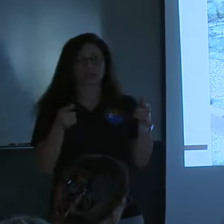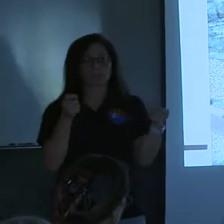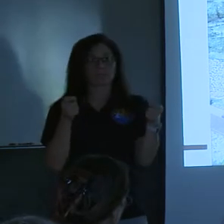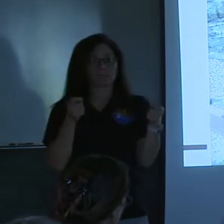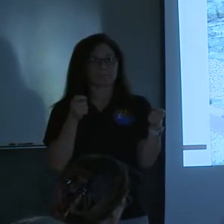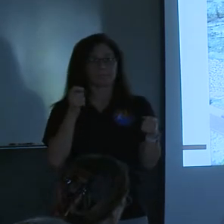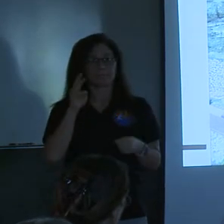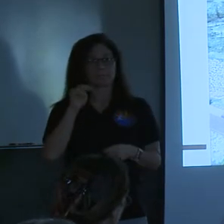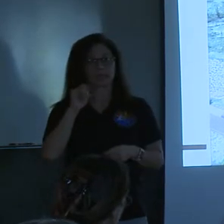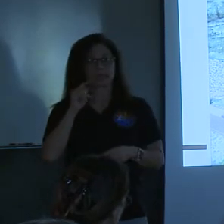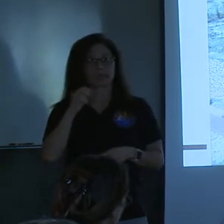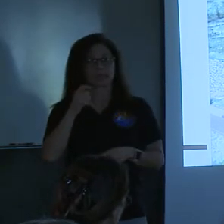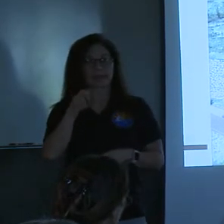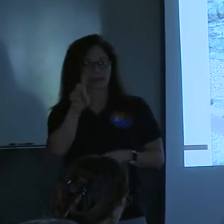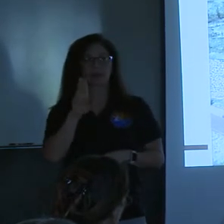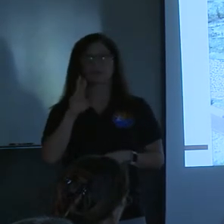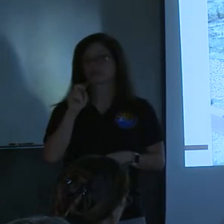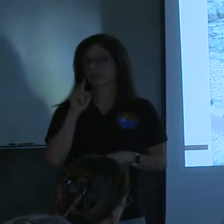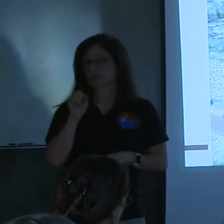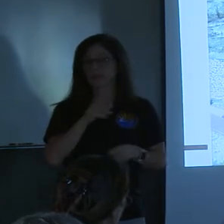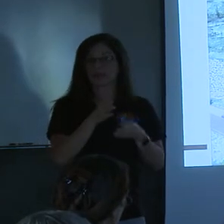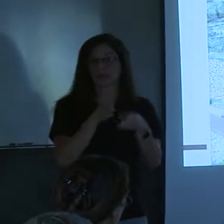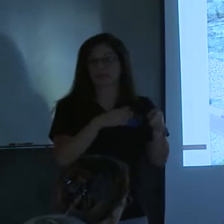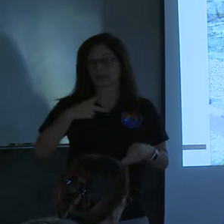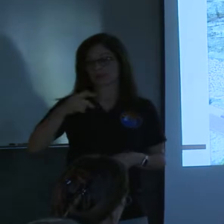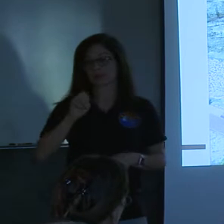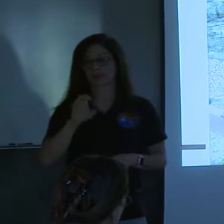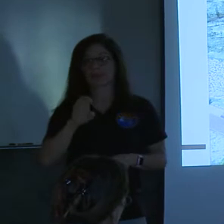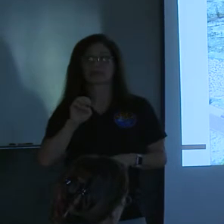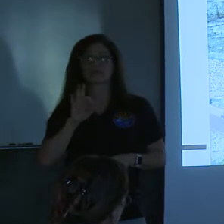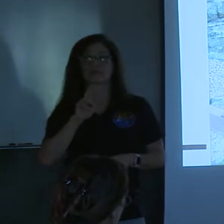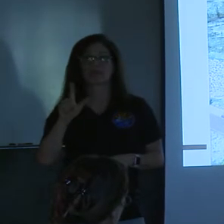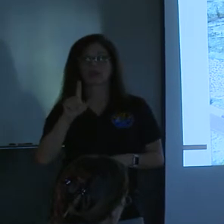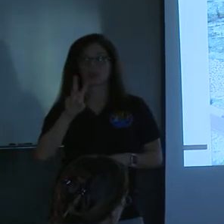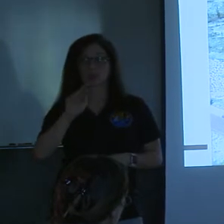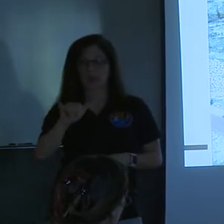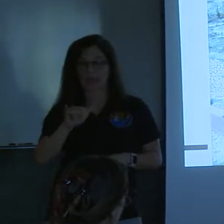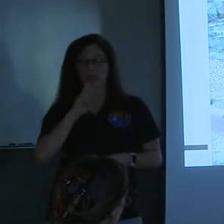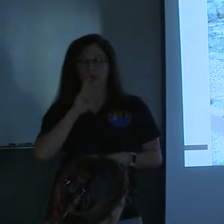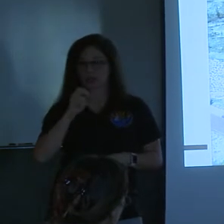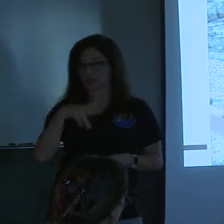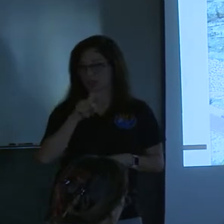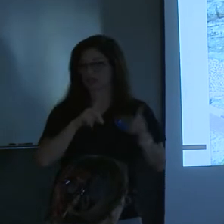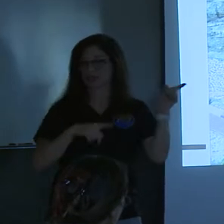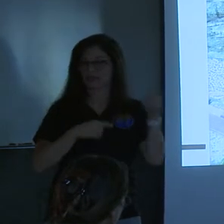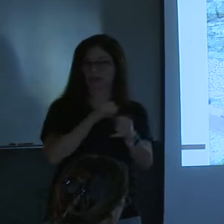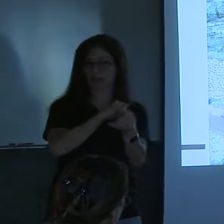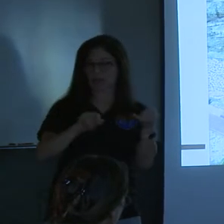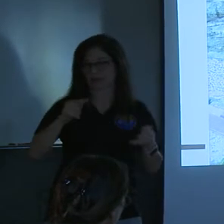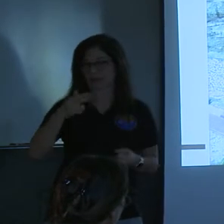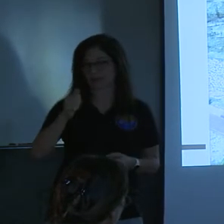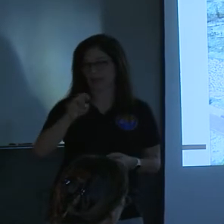This is the Brandeis watershed. Then right next to it is the Peaceful Way watershed. And this is the forest service boundary. This is the end of Thames Street.